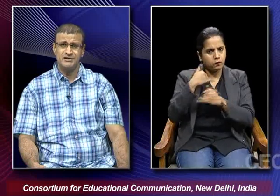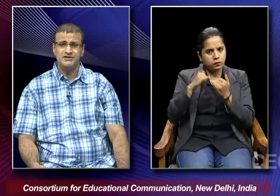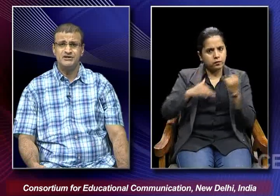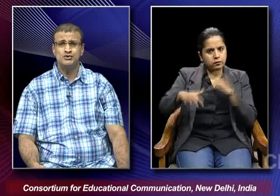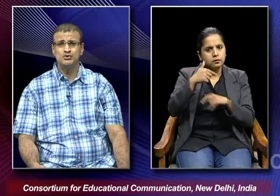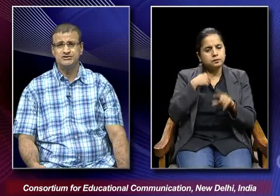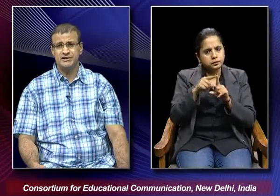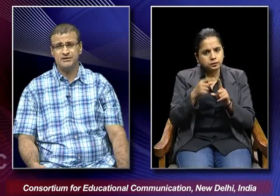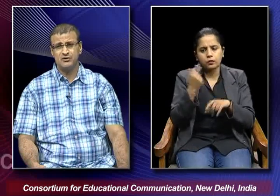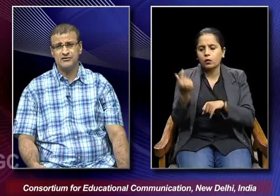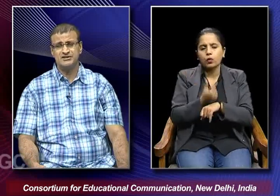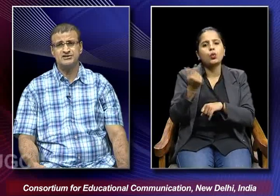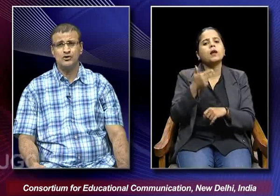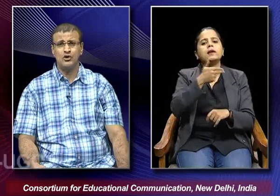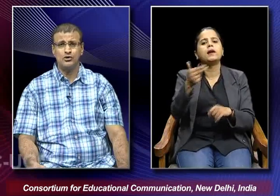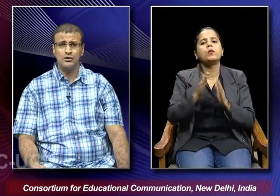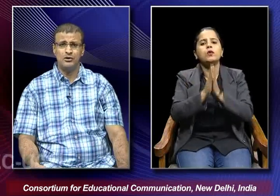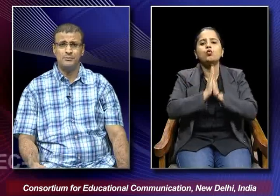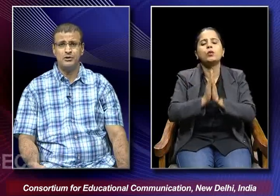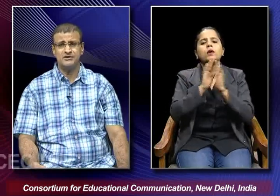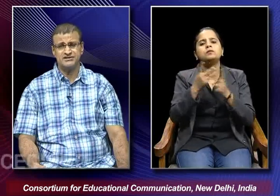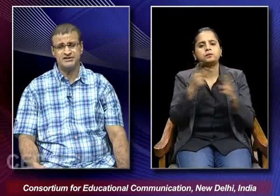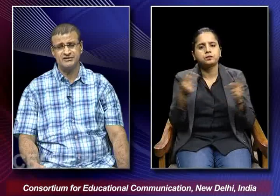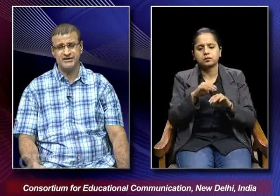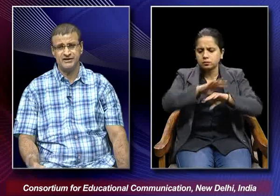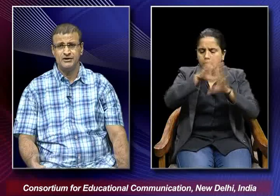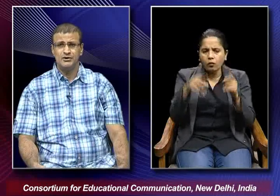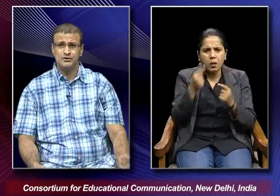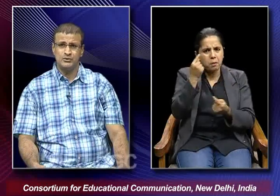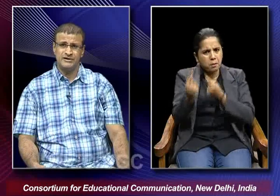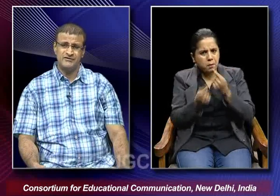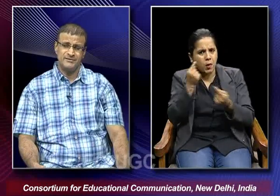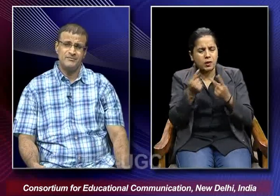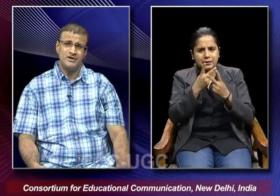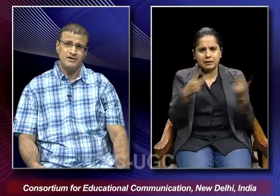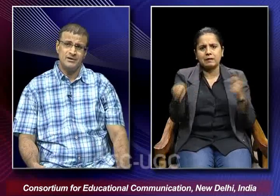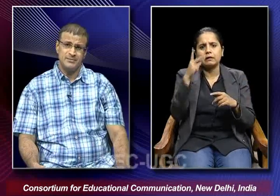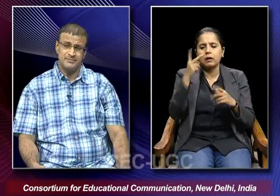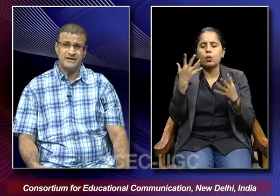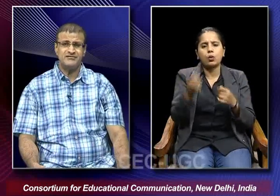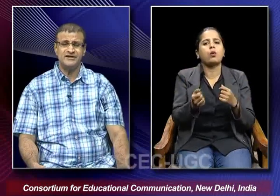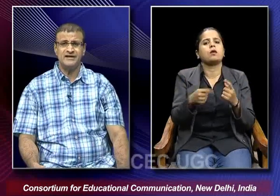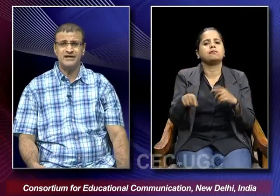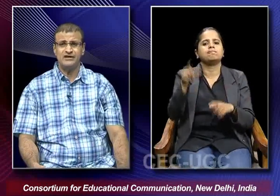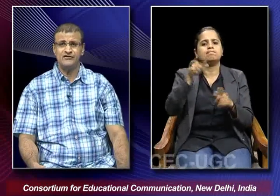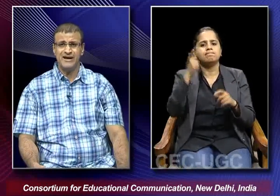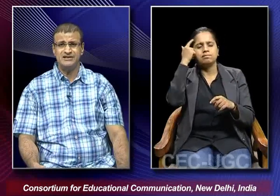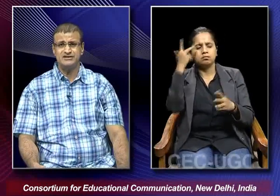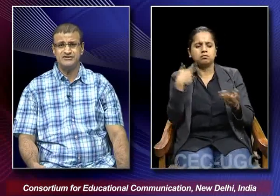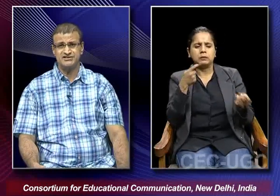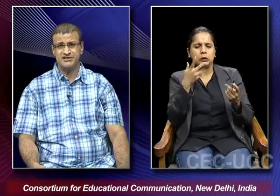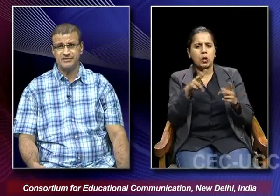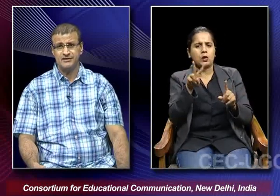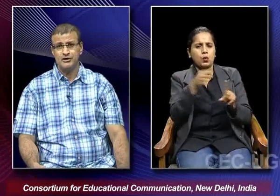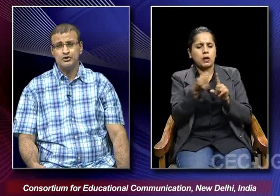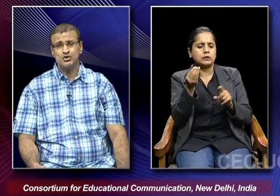they used the name of religion or politics in a way to in a way perpetrate that kind of a violence